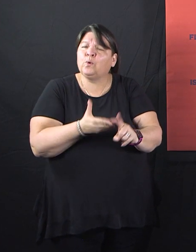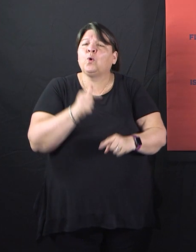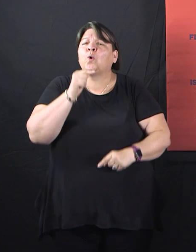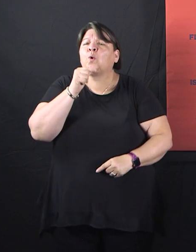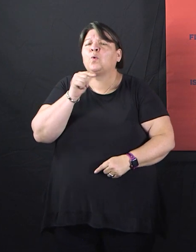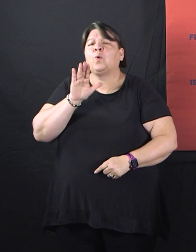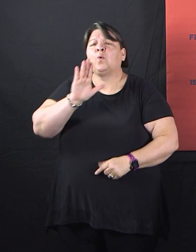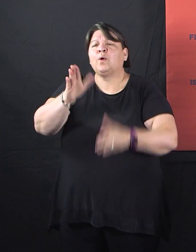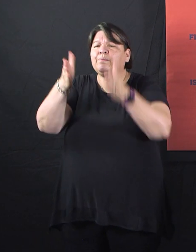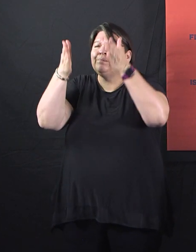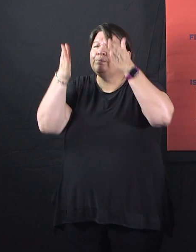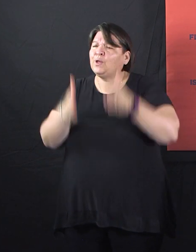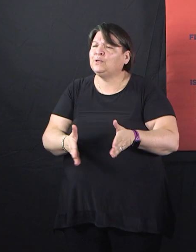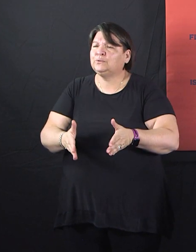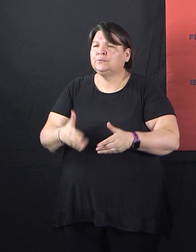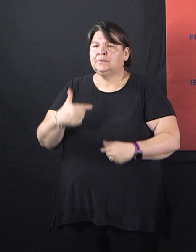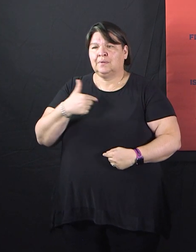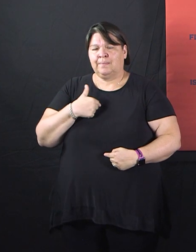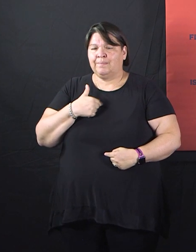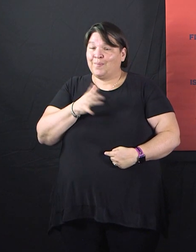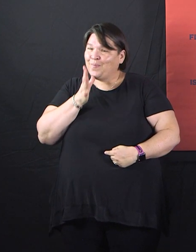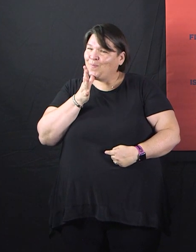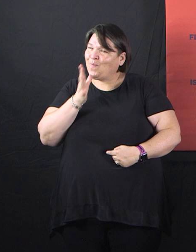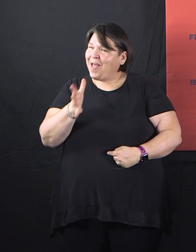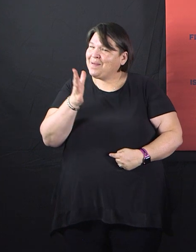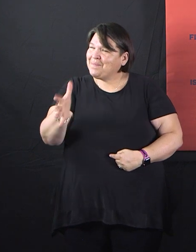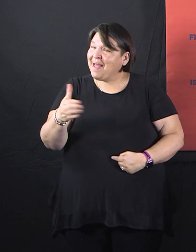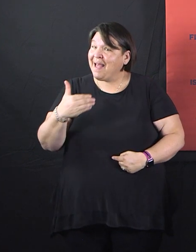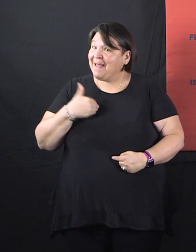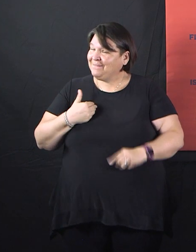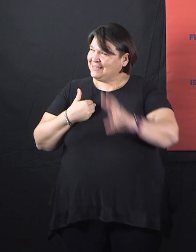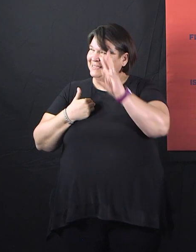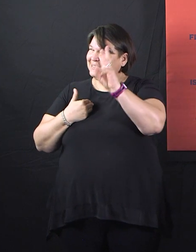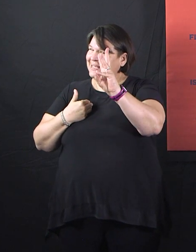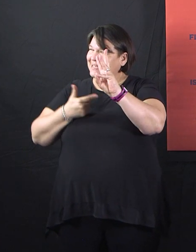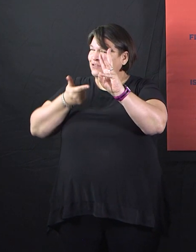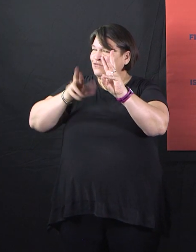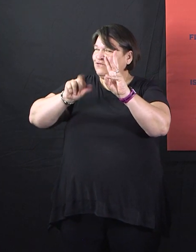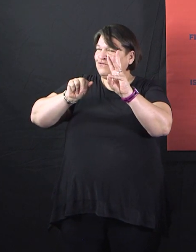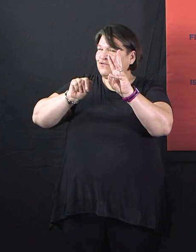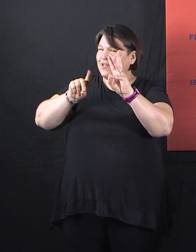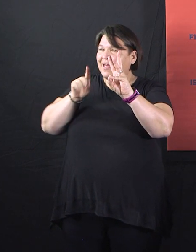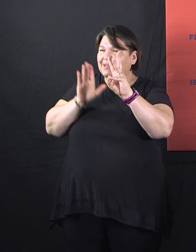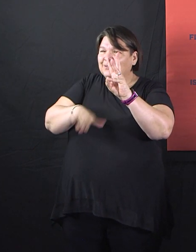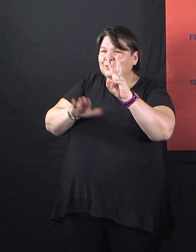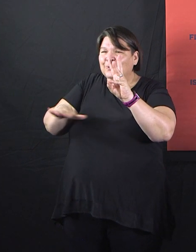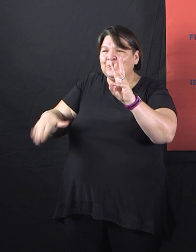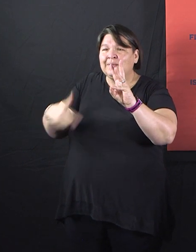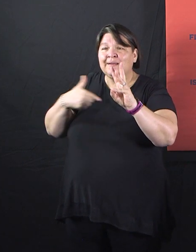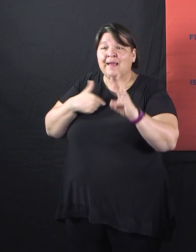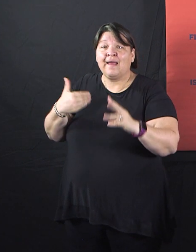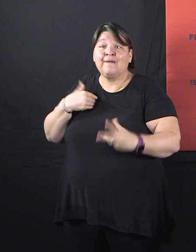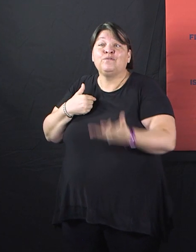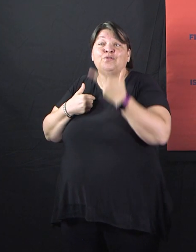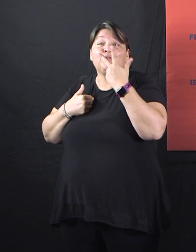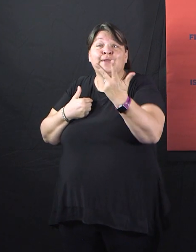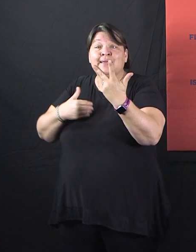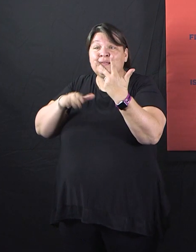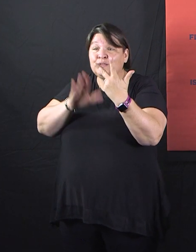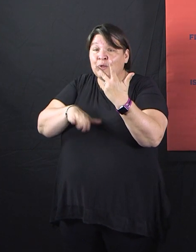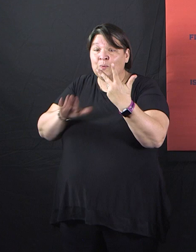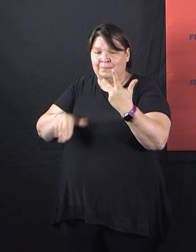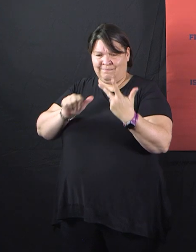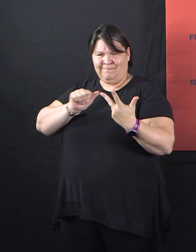a mother of three. And I'll tell you, I'm trying to stay home for those precious babies of mine and for my children